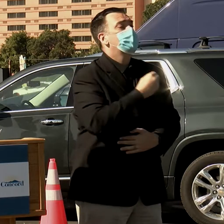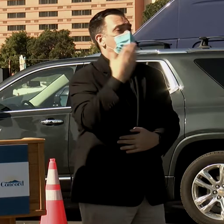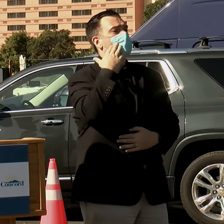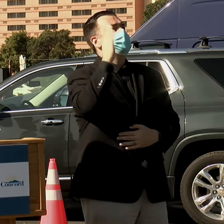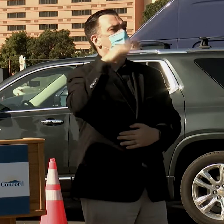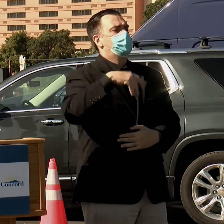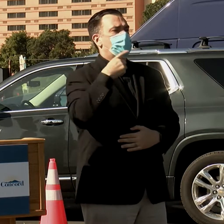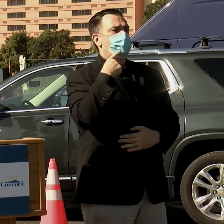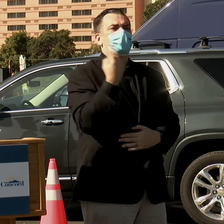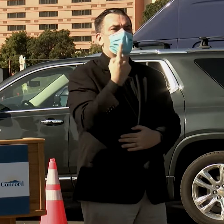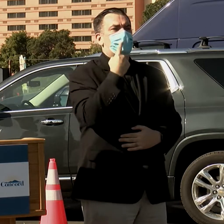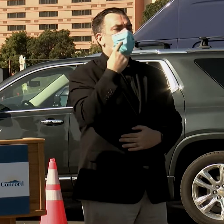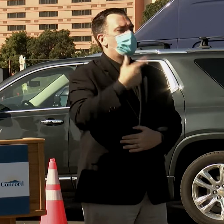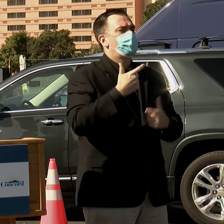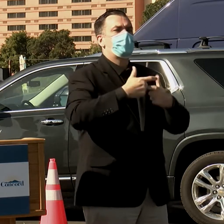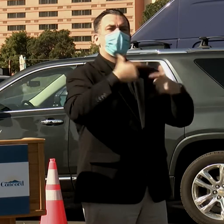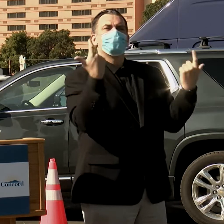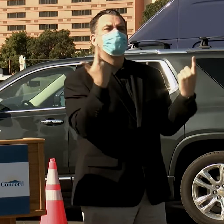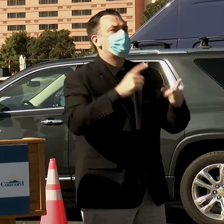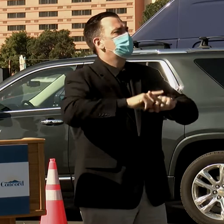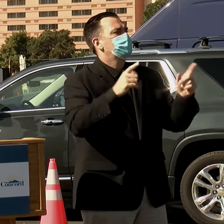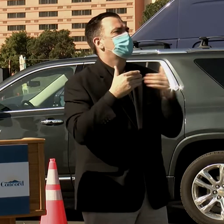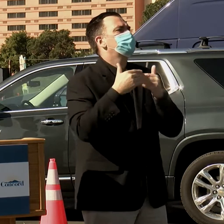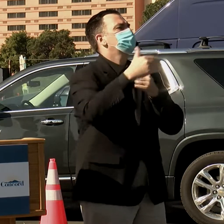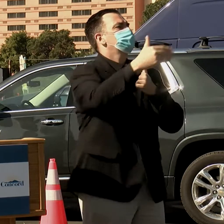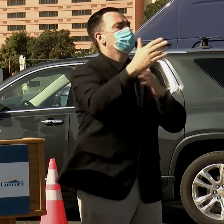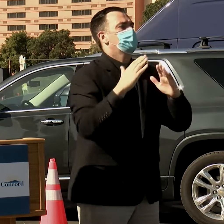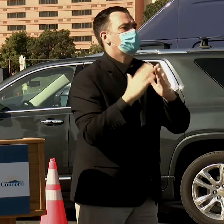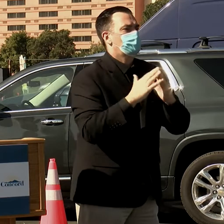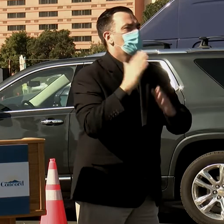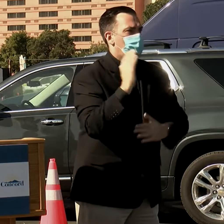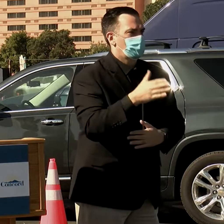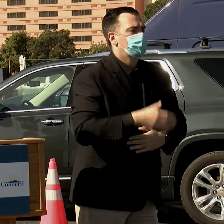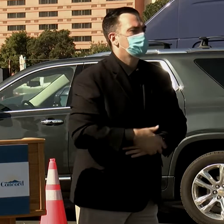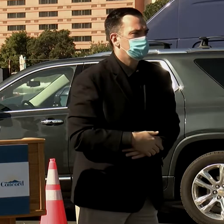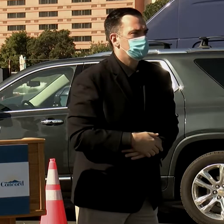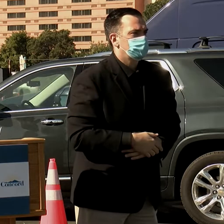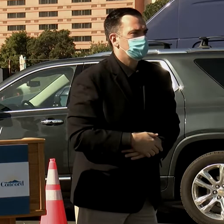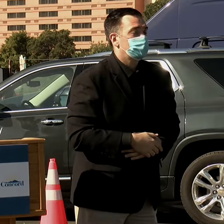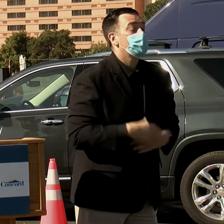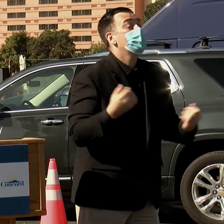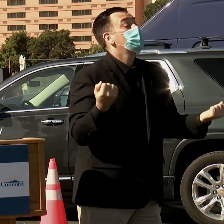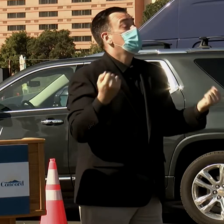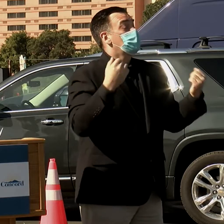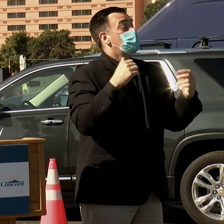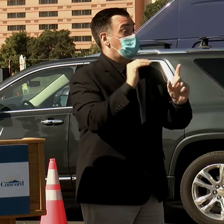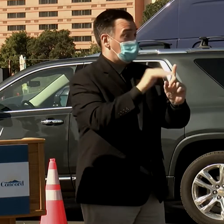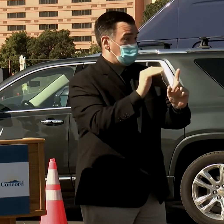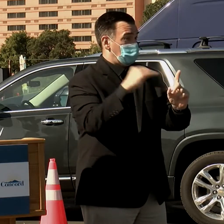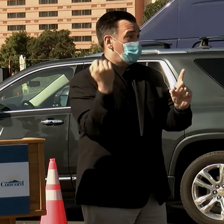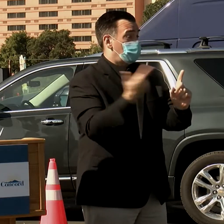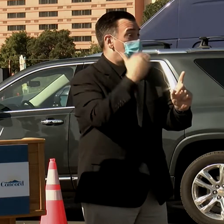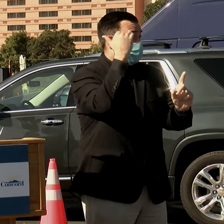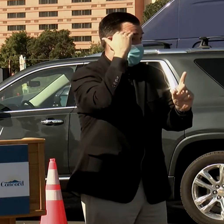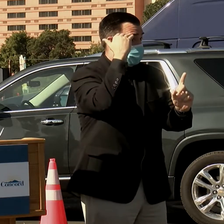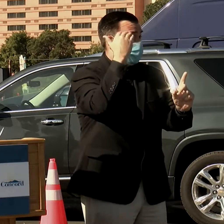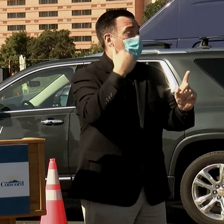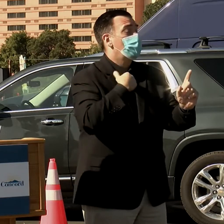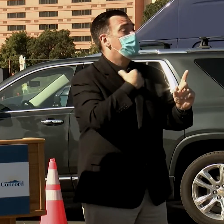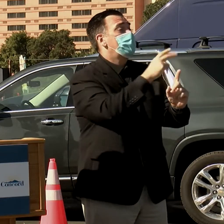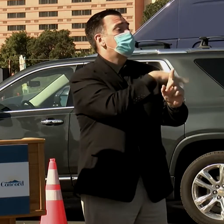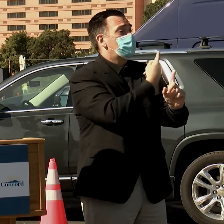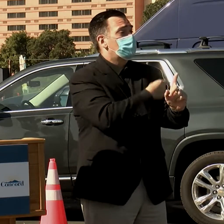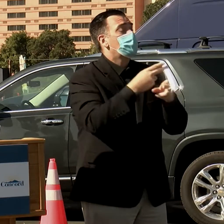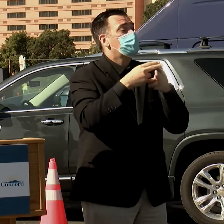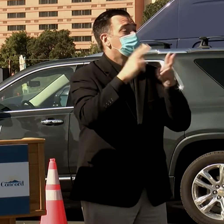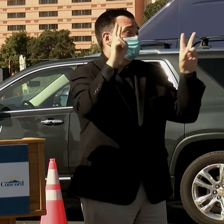that this is something that will make the hugest difference in our community. We want to make sure that everyone is aware that, of course, we have programs such as Help